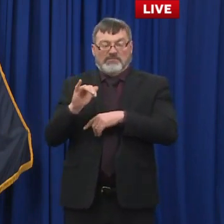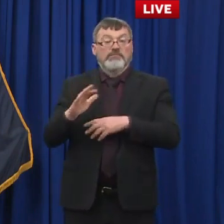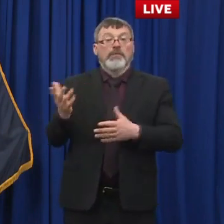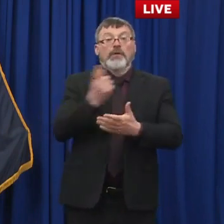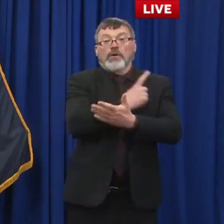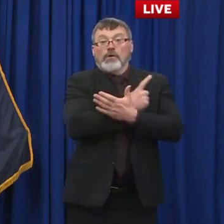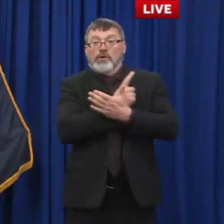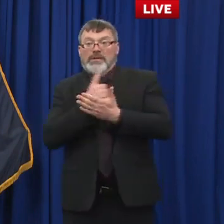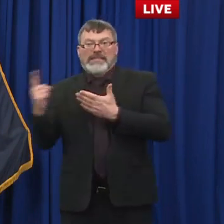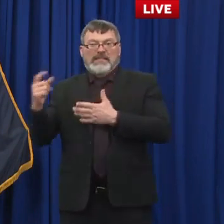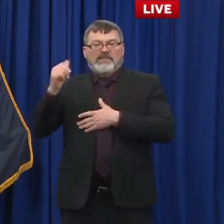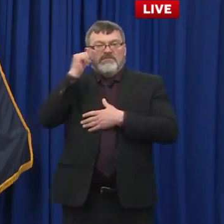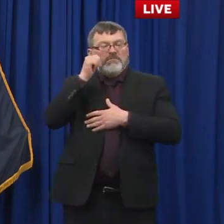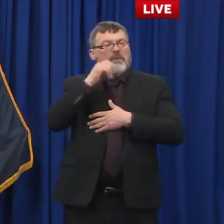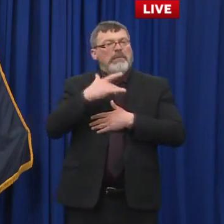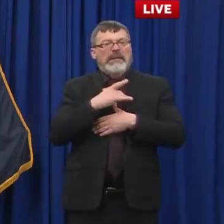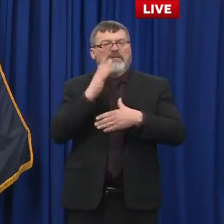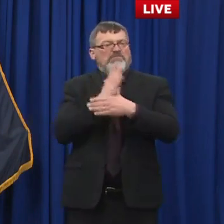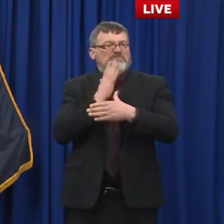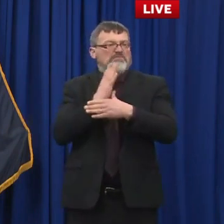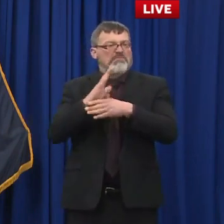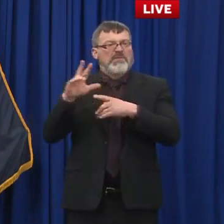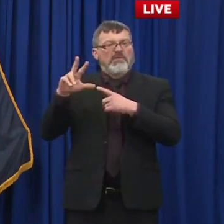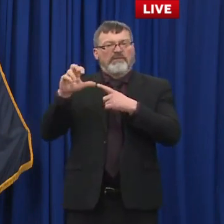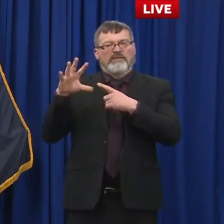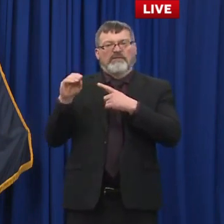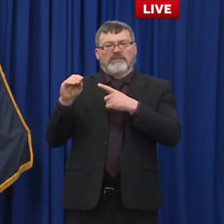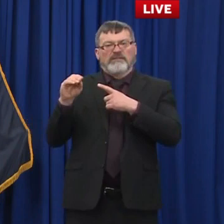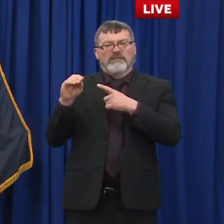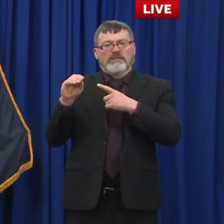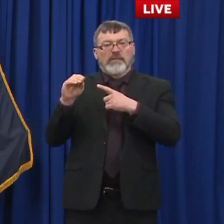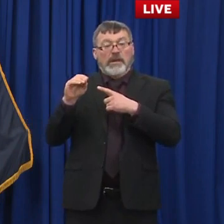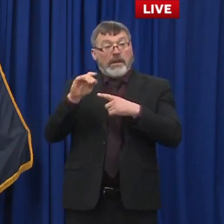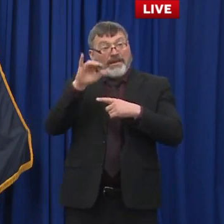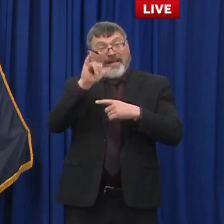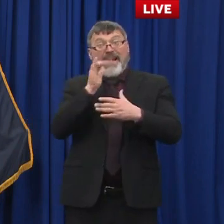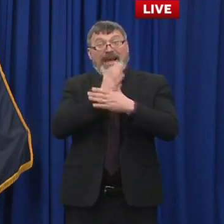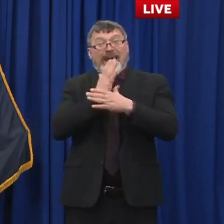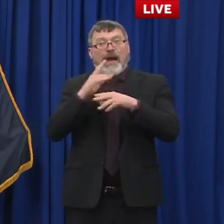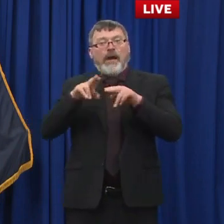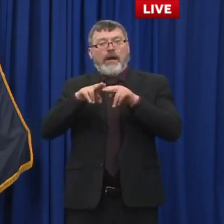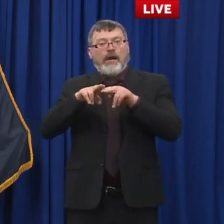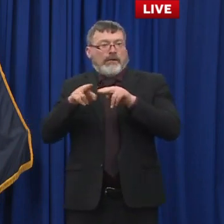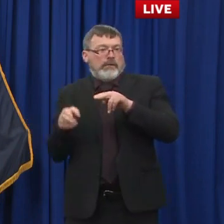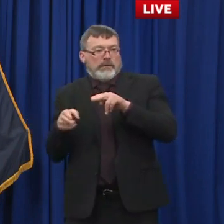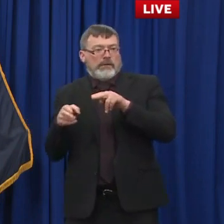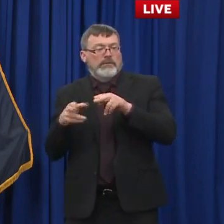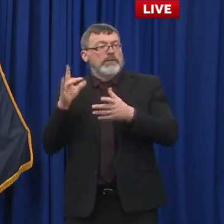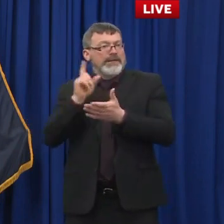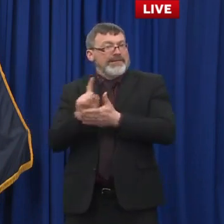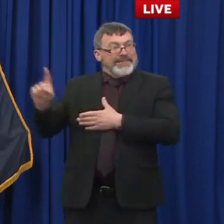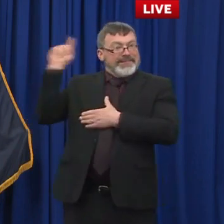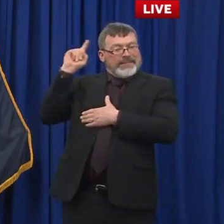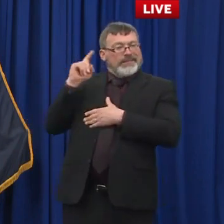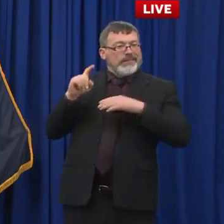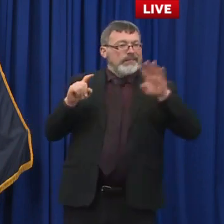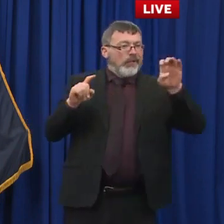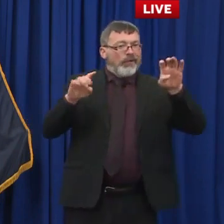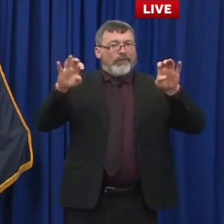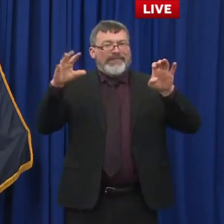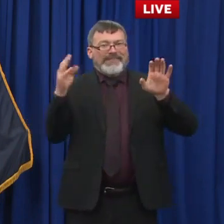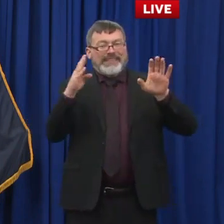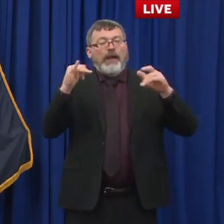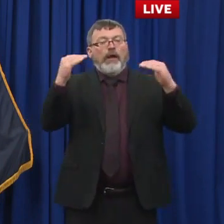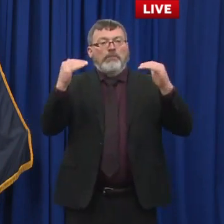day, which is a decrease from where we were even a couple of weeks ago. Currently, there are 3233 people